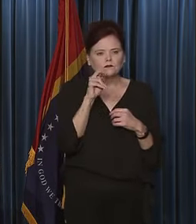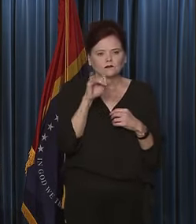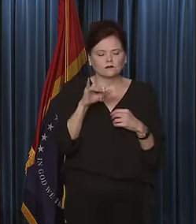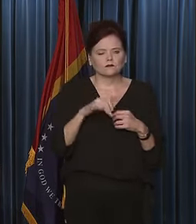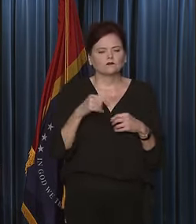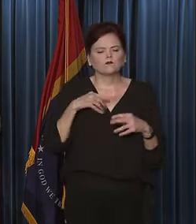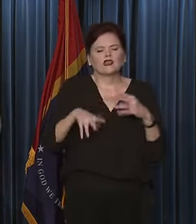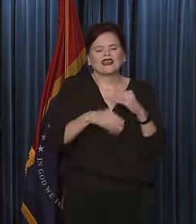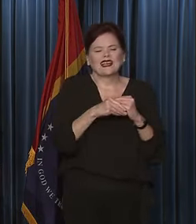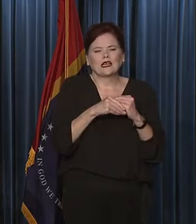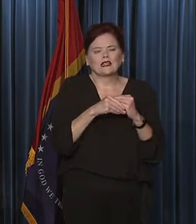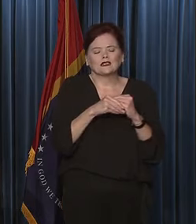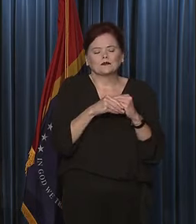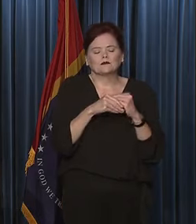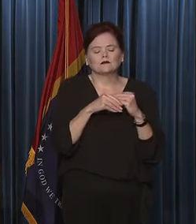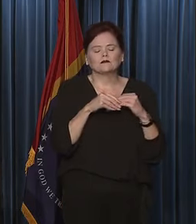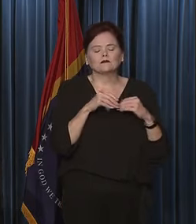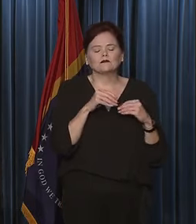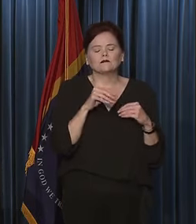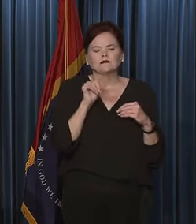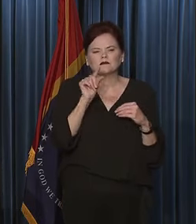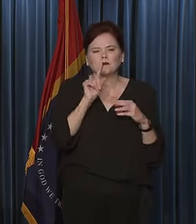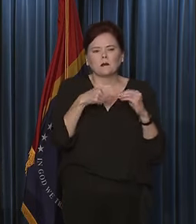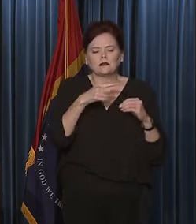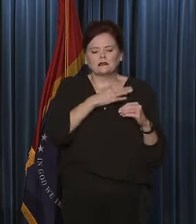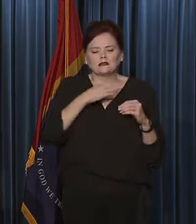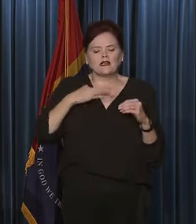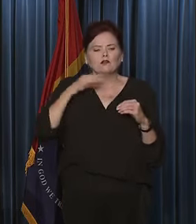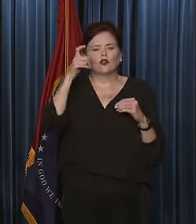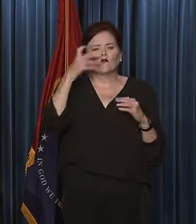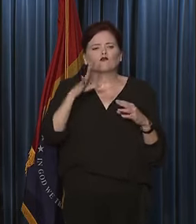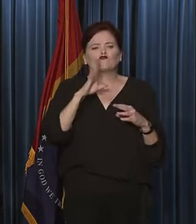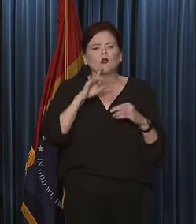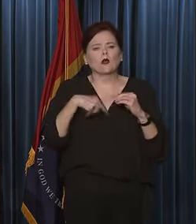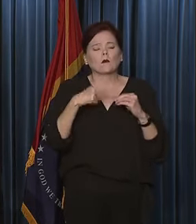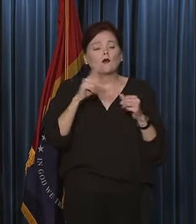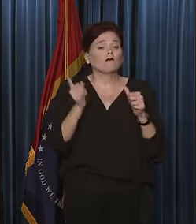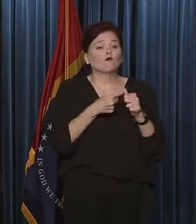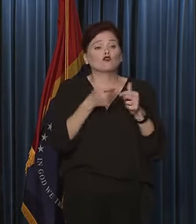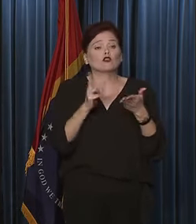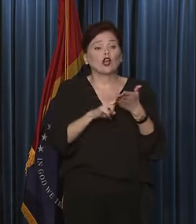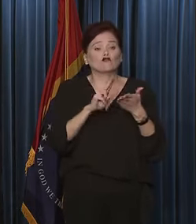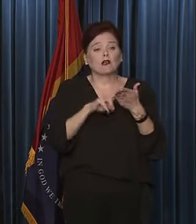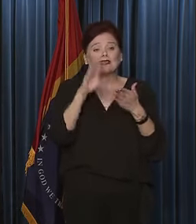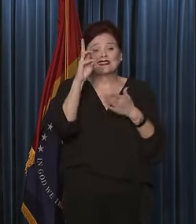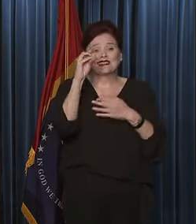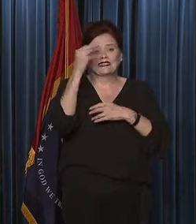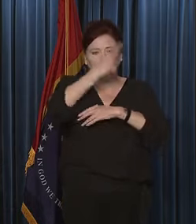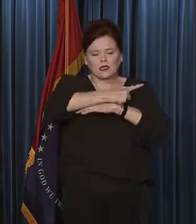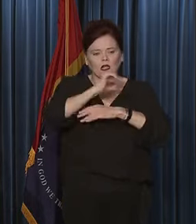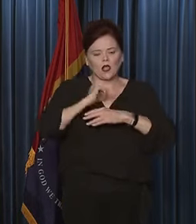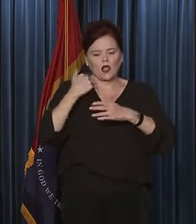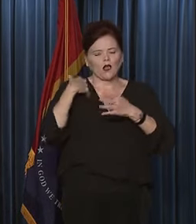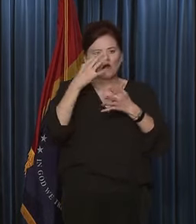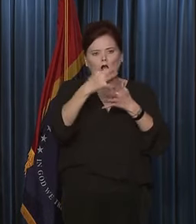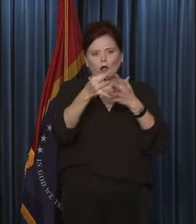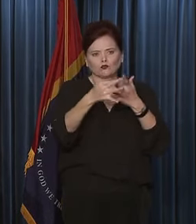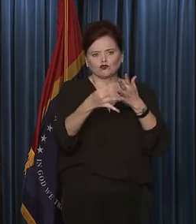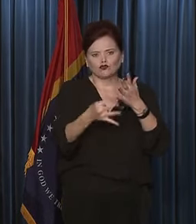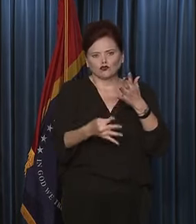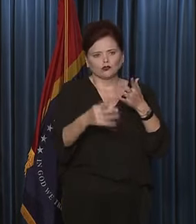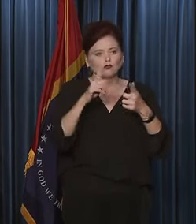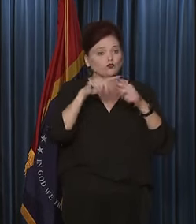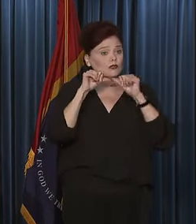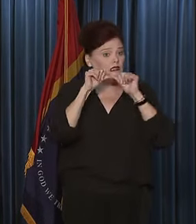I'll just add in on the back end of the staffing that the governor alluded to. First contract is for 60 days. I've got options to continue